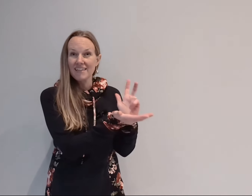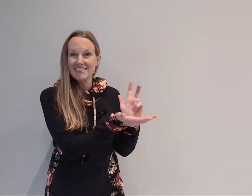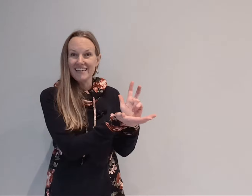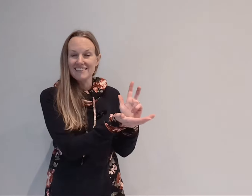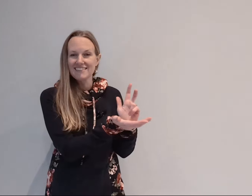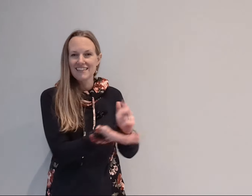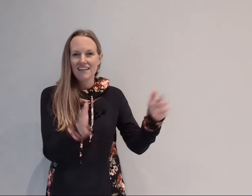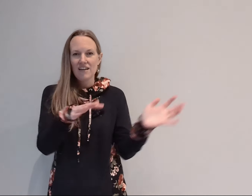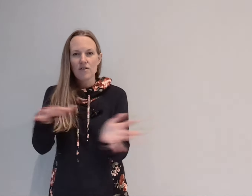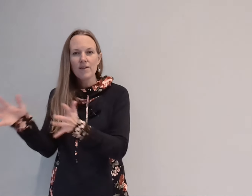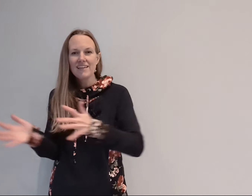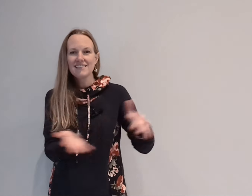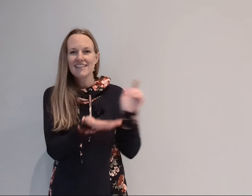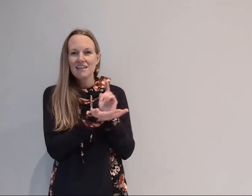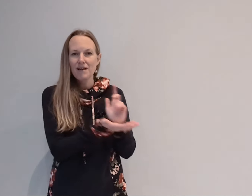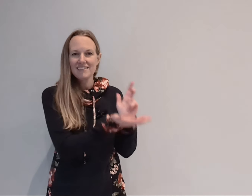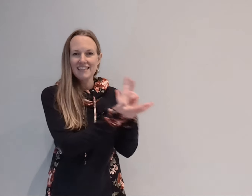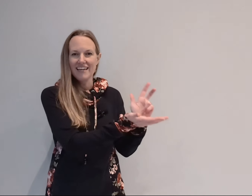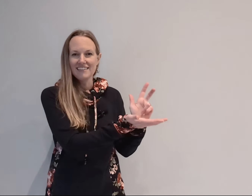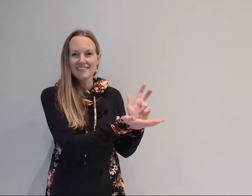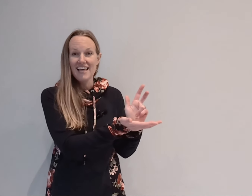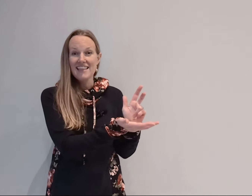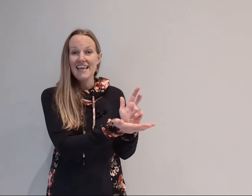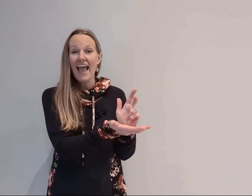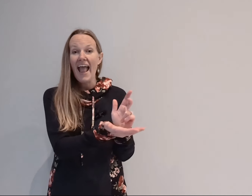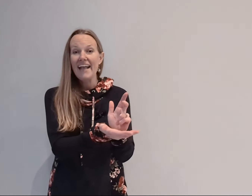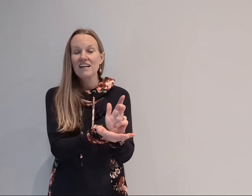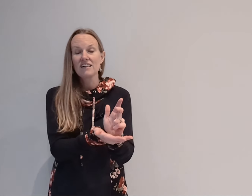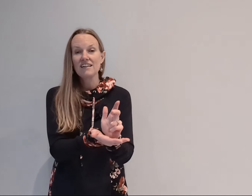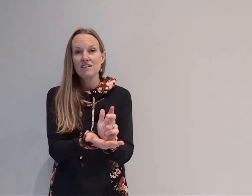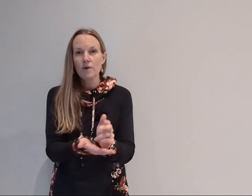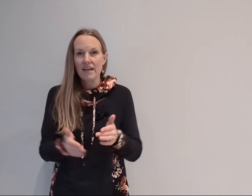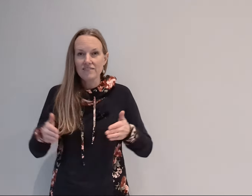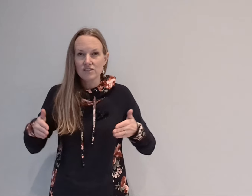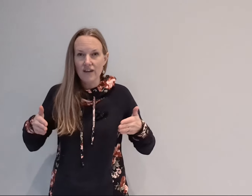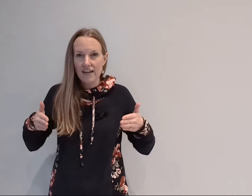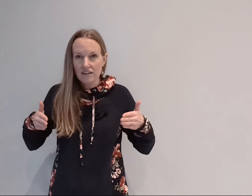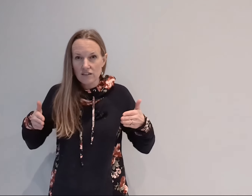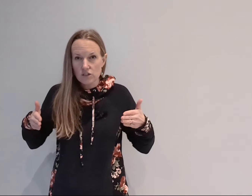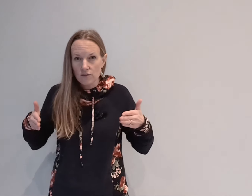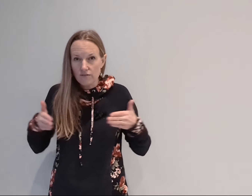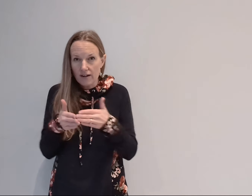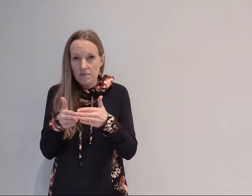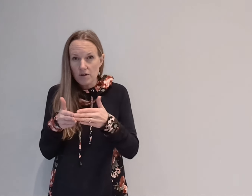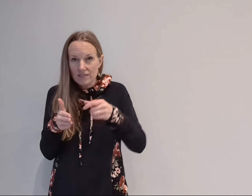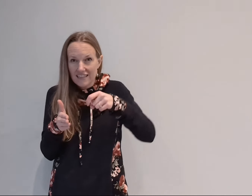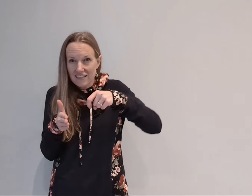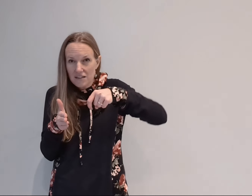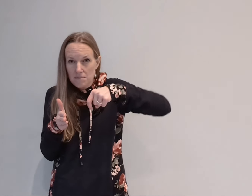my sails wind in my sails the anchor in the waves so anchor you're showing the front of the boat and then you're gonna